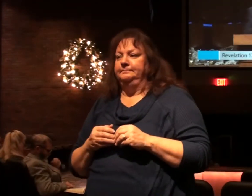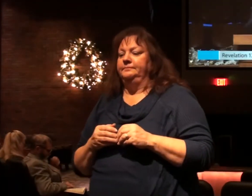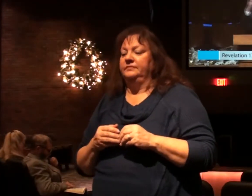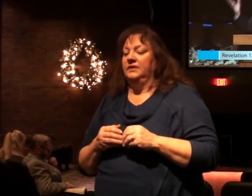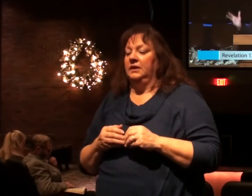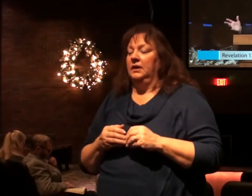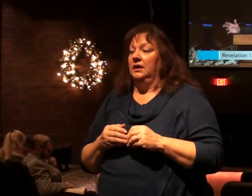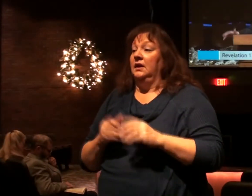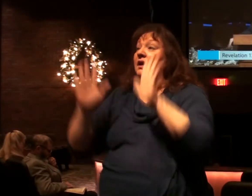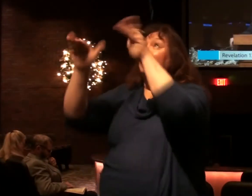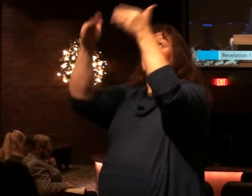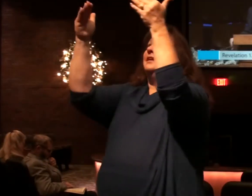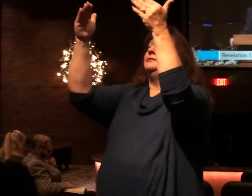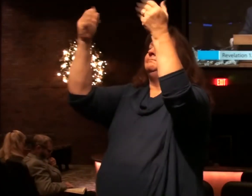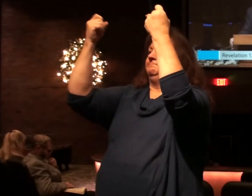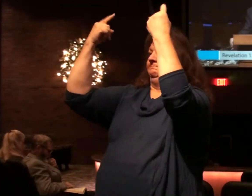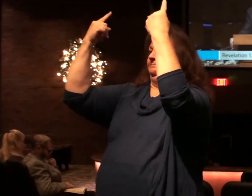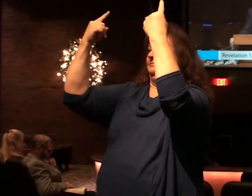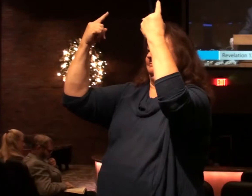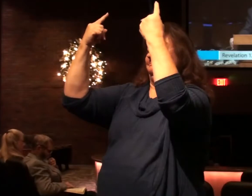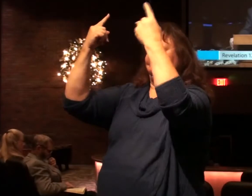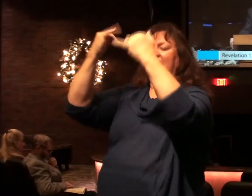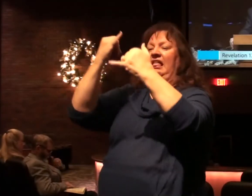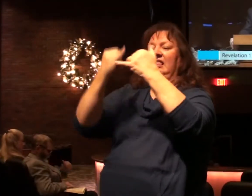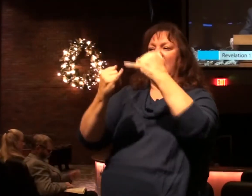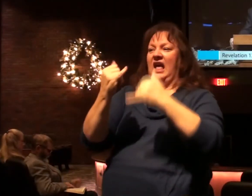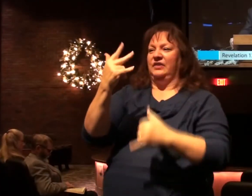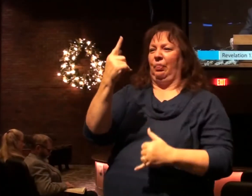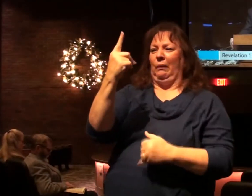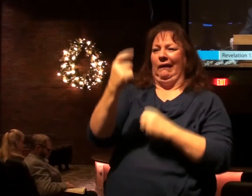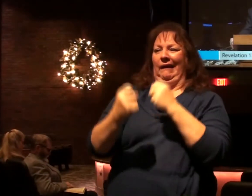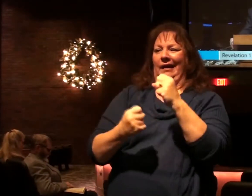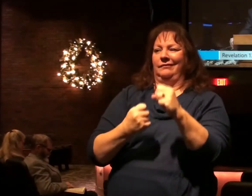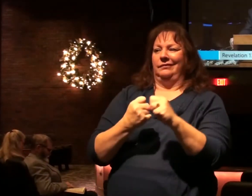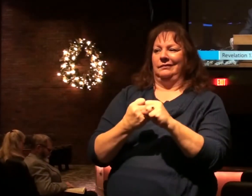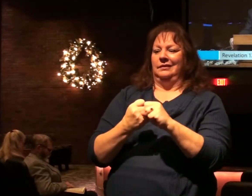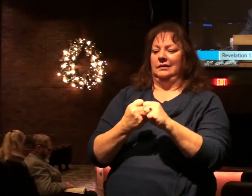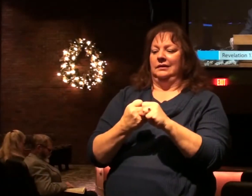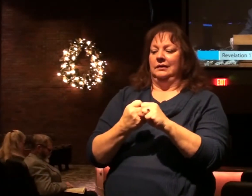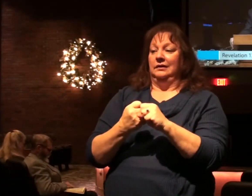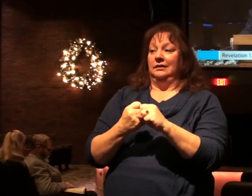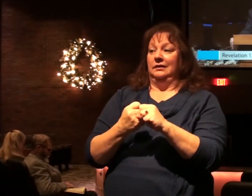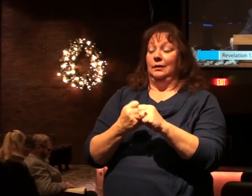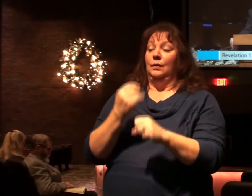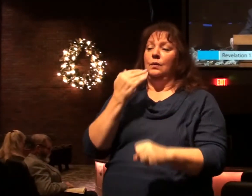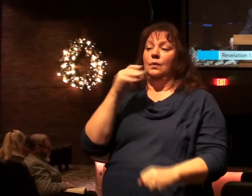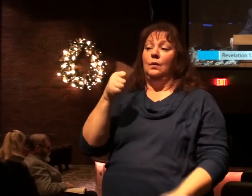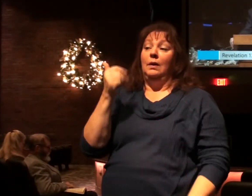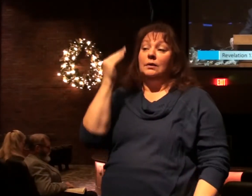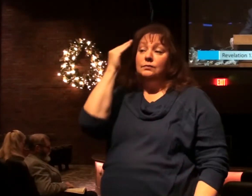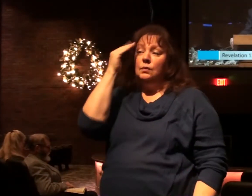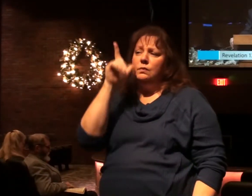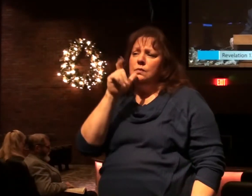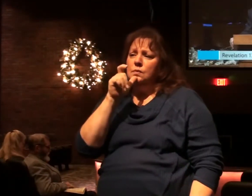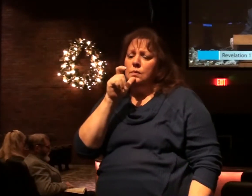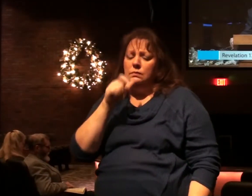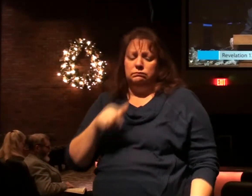all those in heaven realize we've come to the last three and a half years. You know who else recognizes it? The devil.